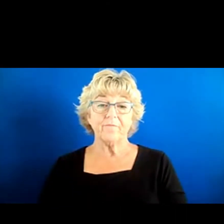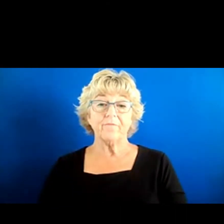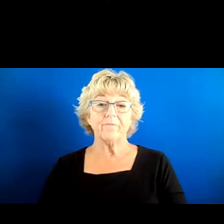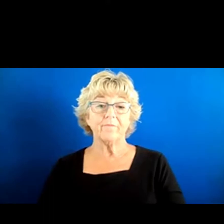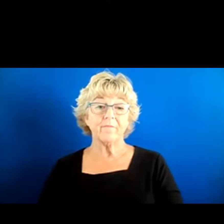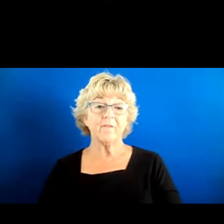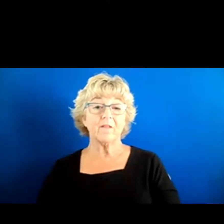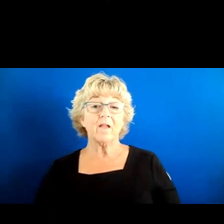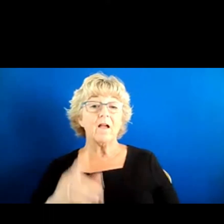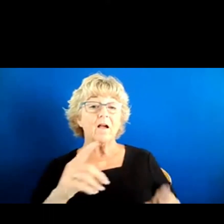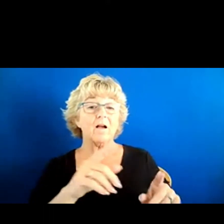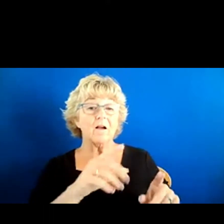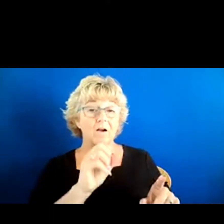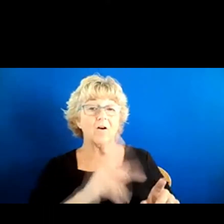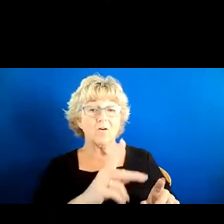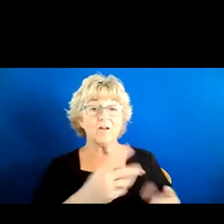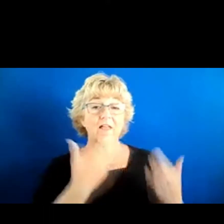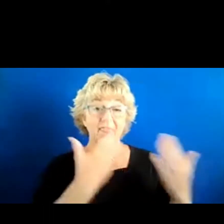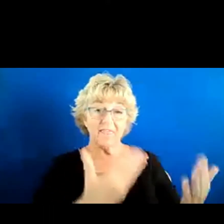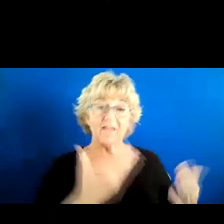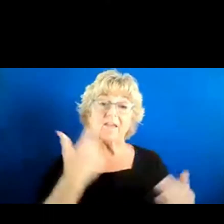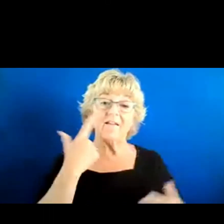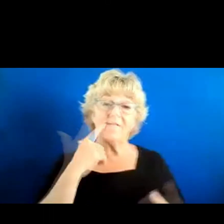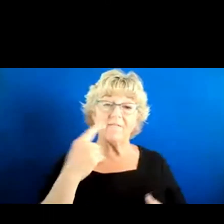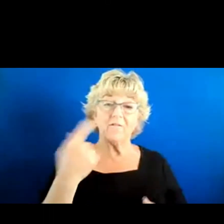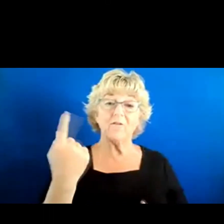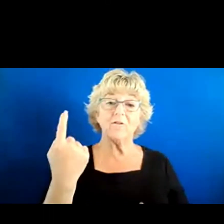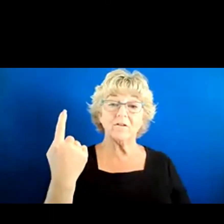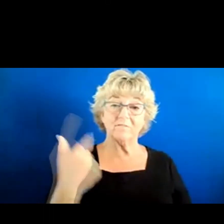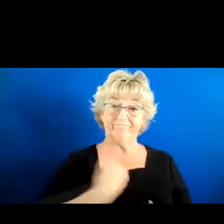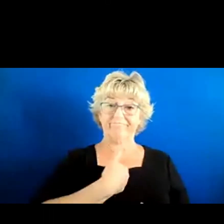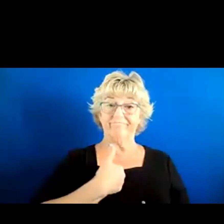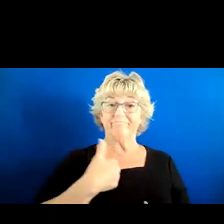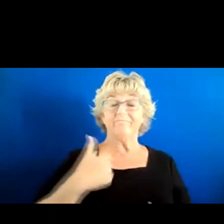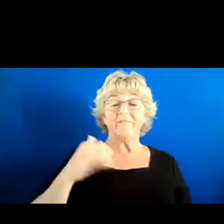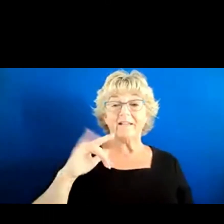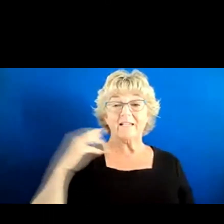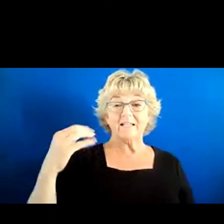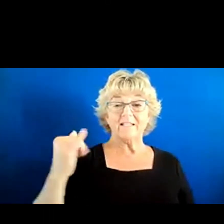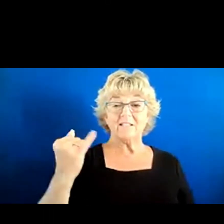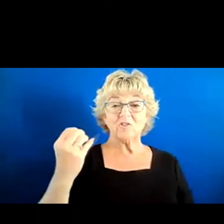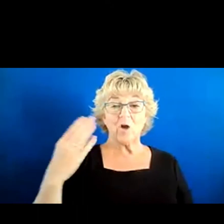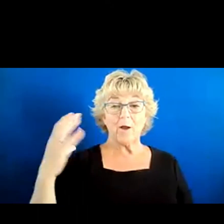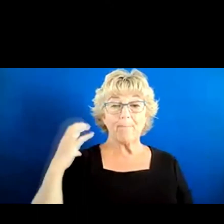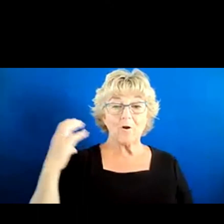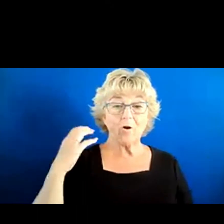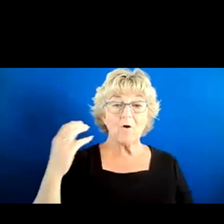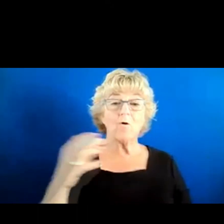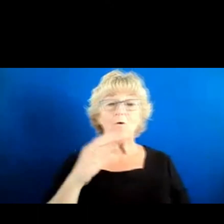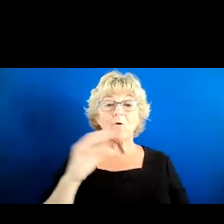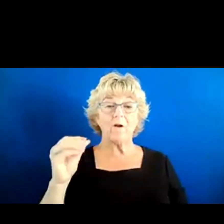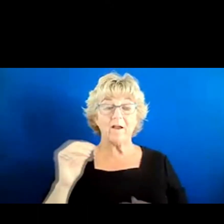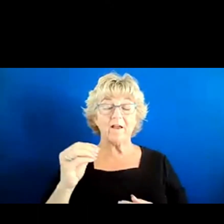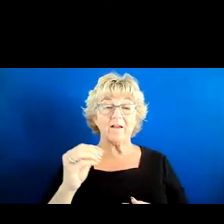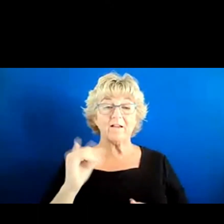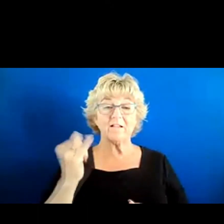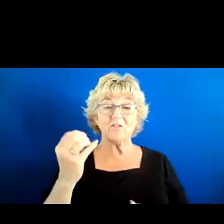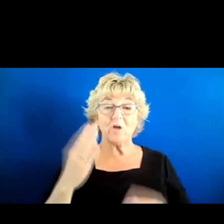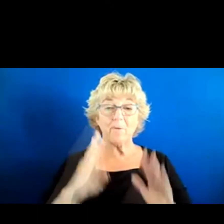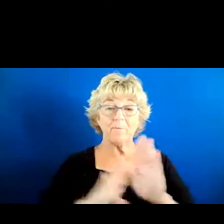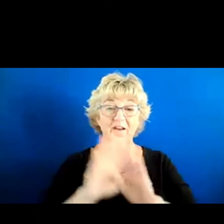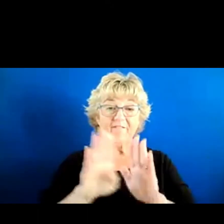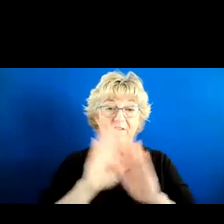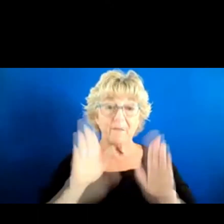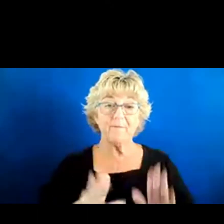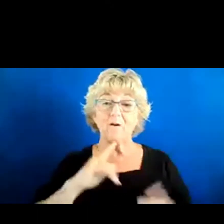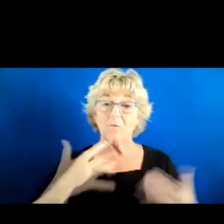process and also been, you know, a job coach for other people with disabilities, worked with job development for other people and stuff like this, one of the things that would be a